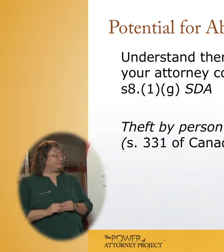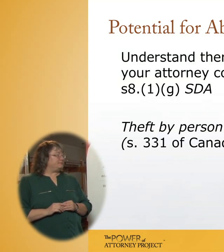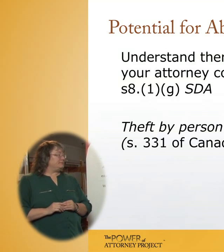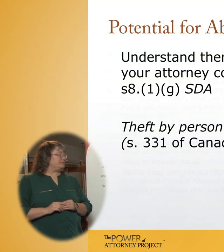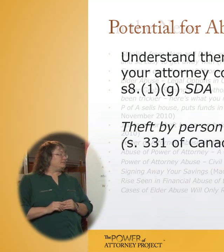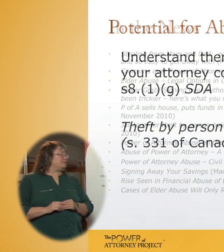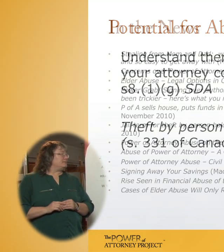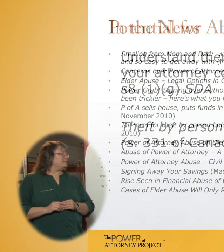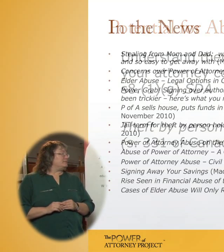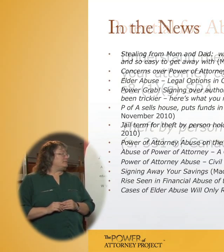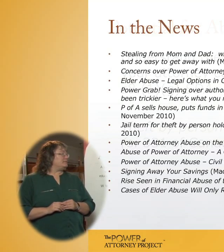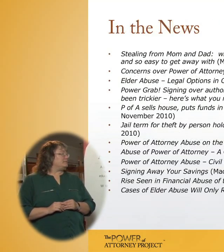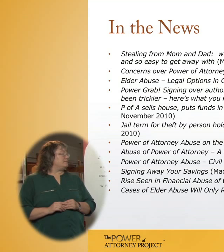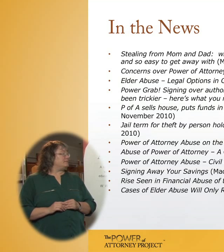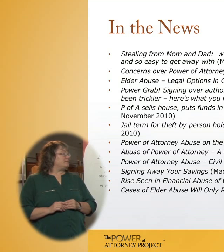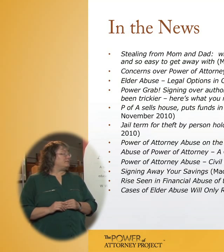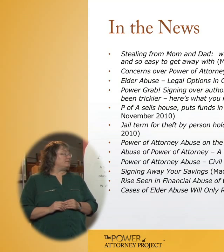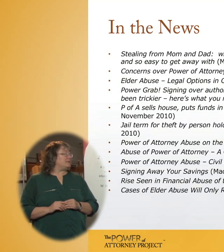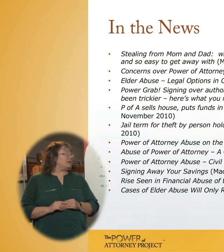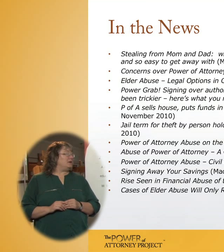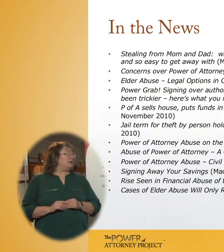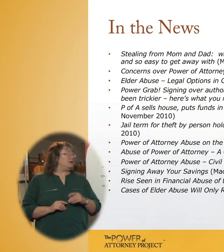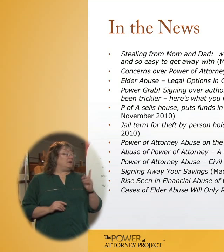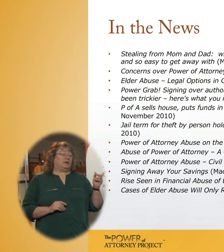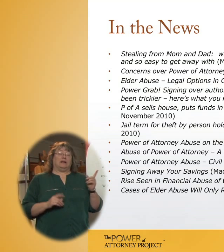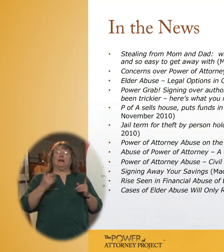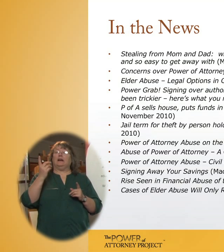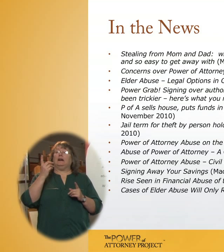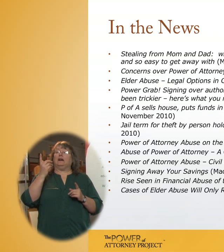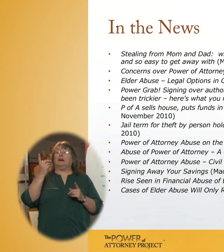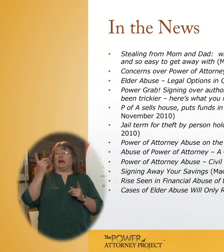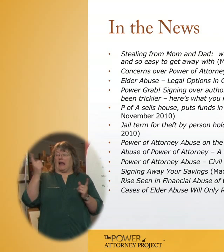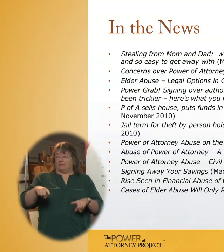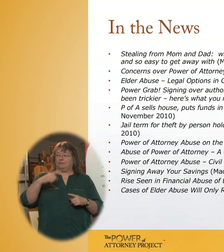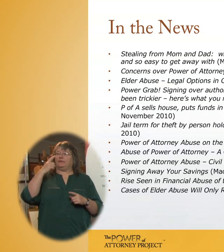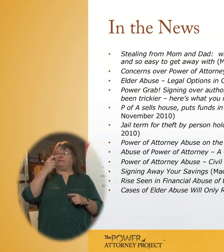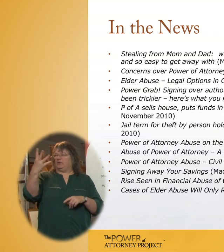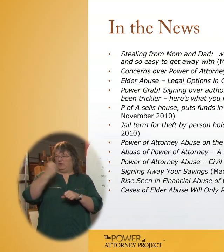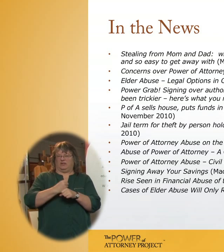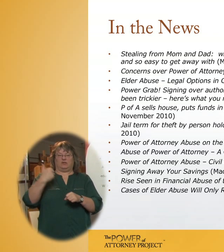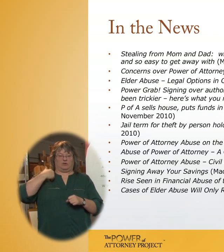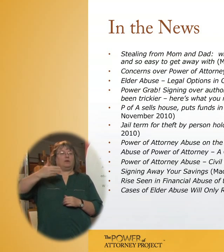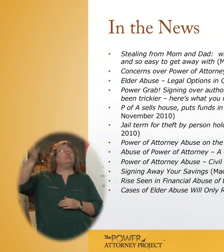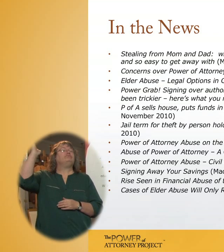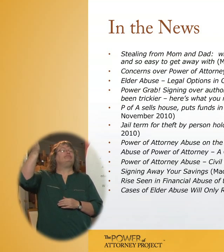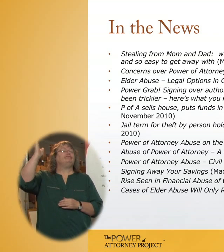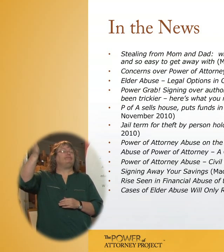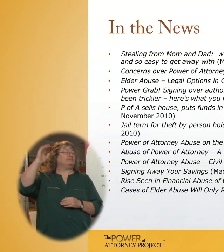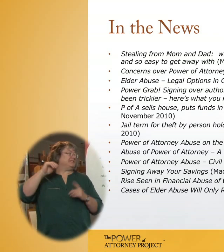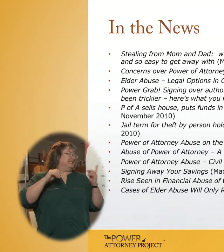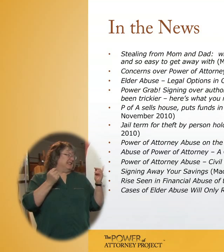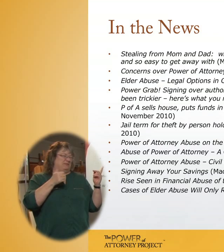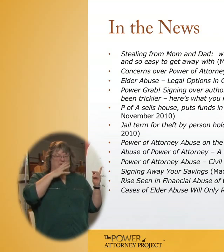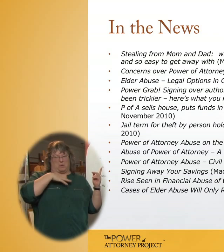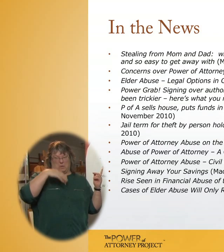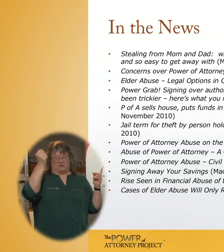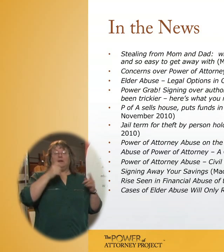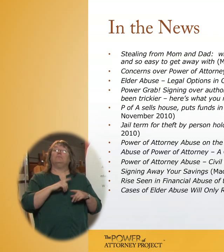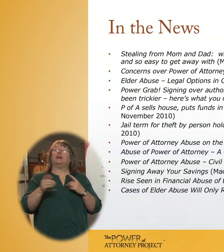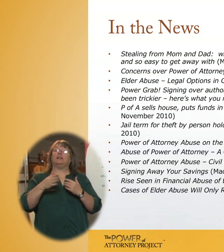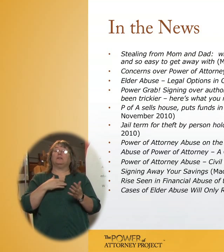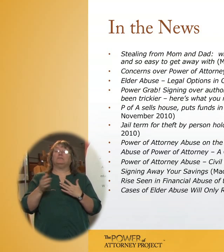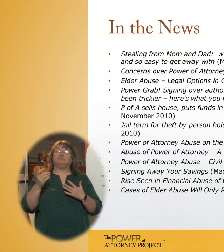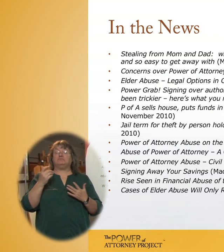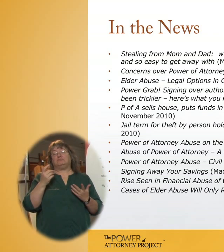again, I've mentioned the theft provision. I did a presentation on this a few years ago, so this is a little bit dated. But I just started,